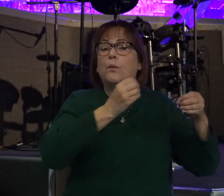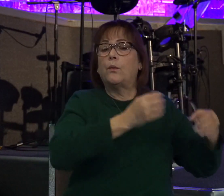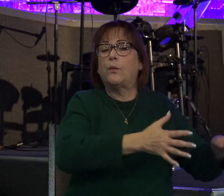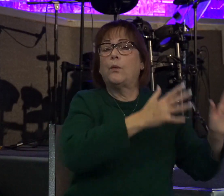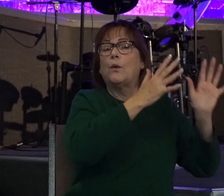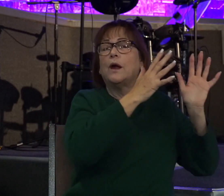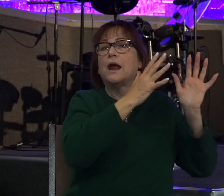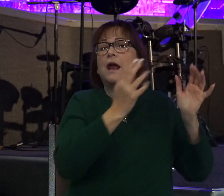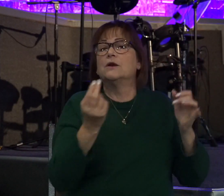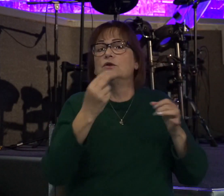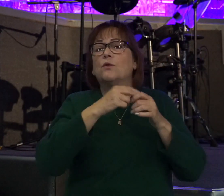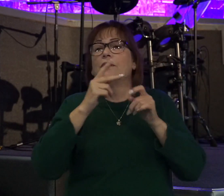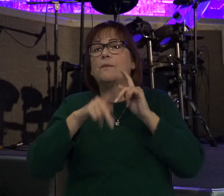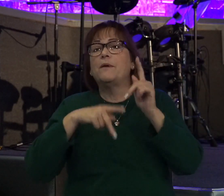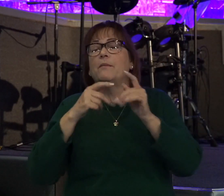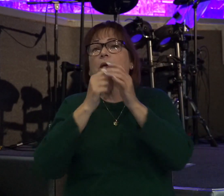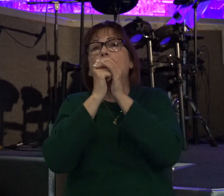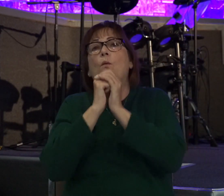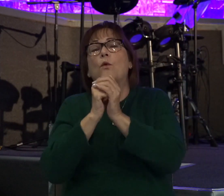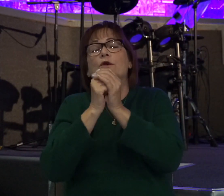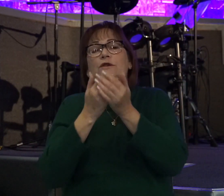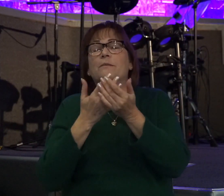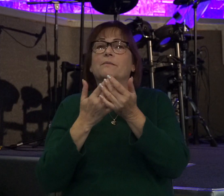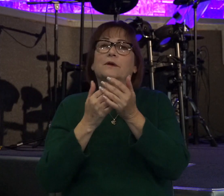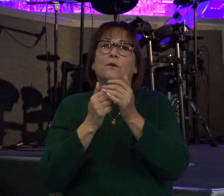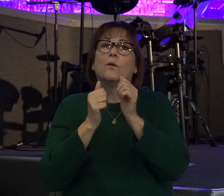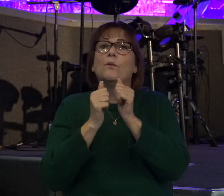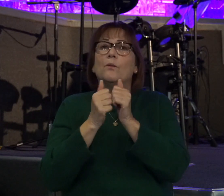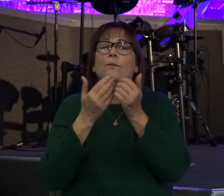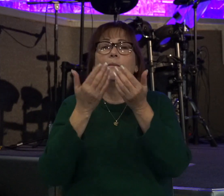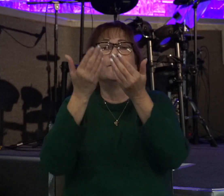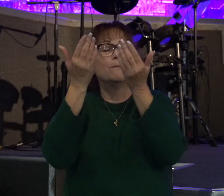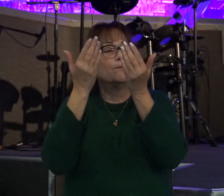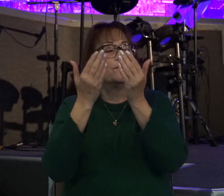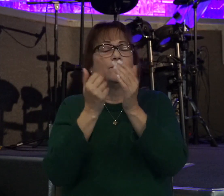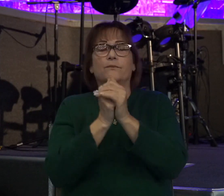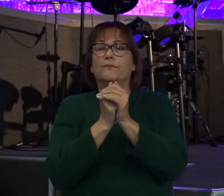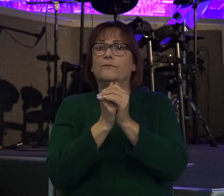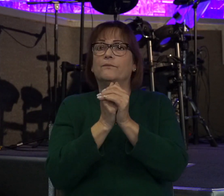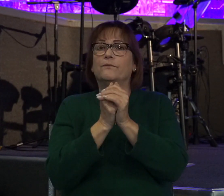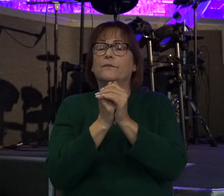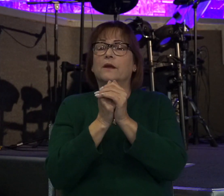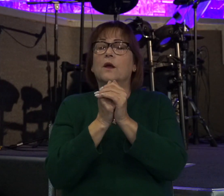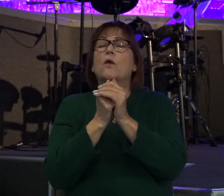joined the people and worshipped them. Join the people and worshipped the one true king.